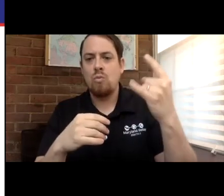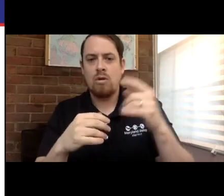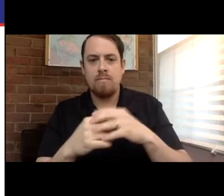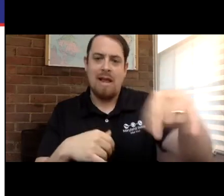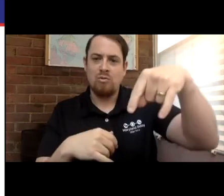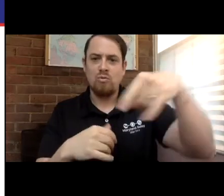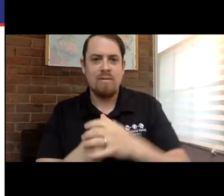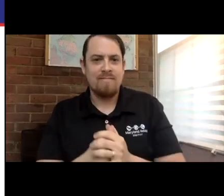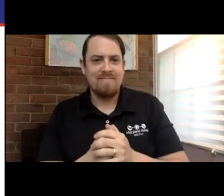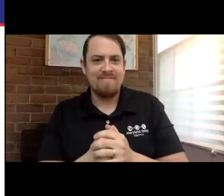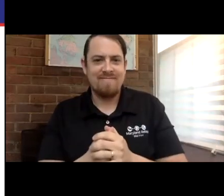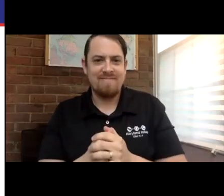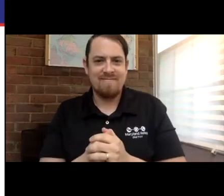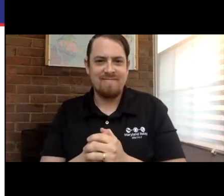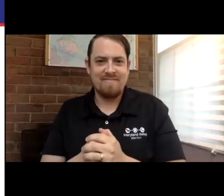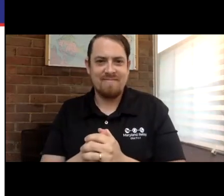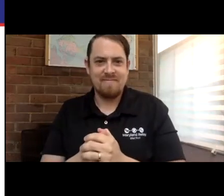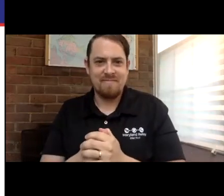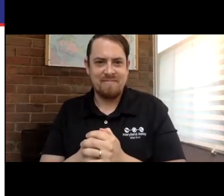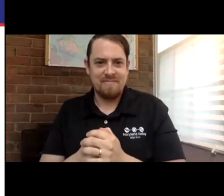Now, let's see how we do it on an Android phone.